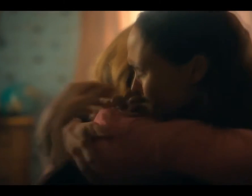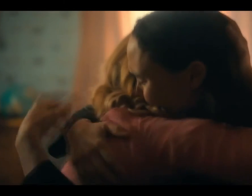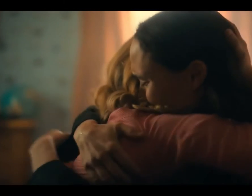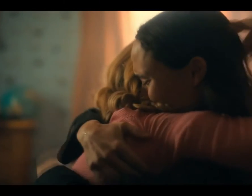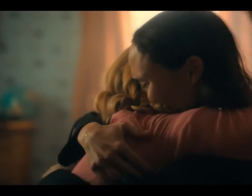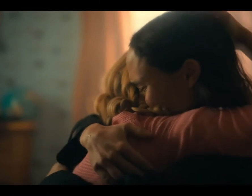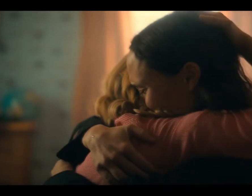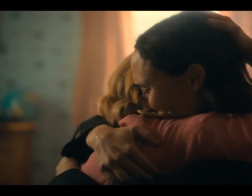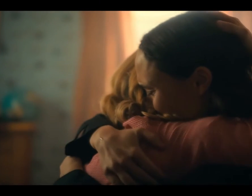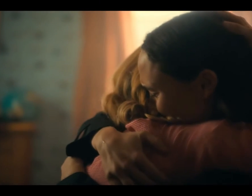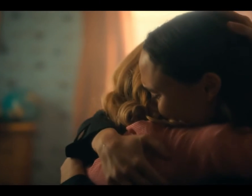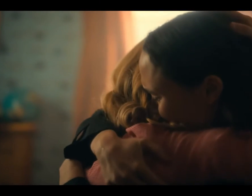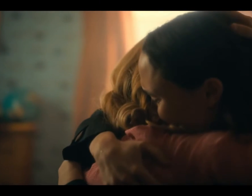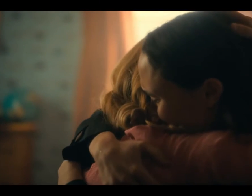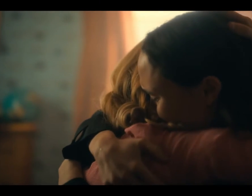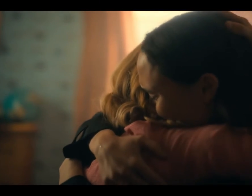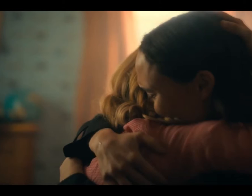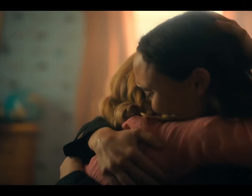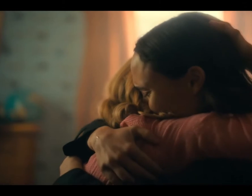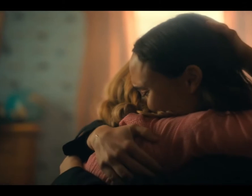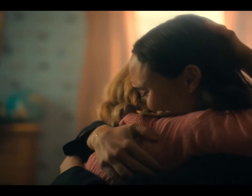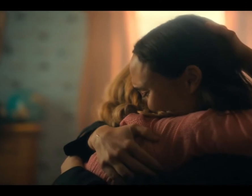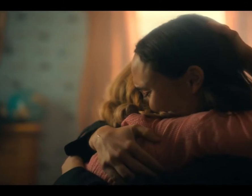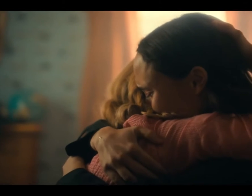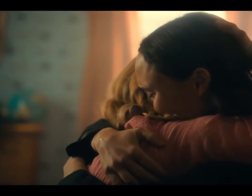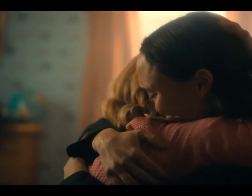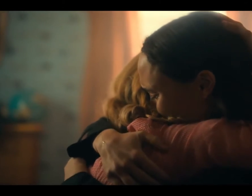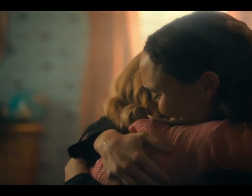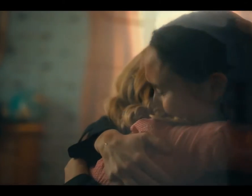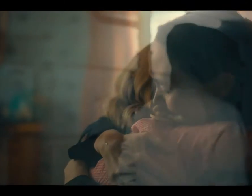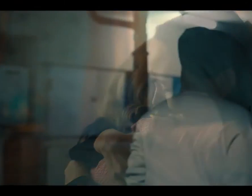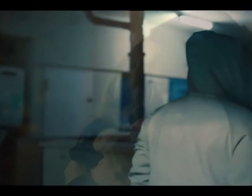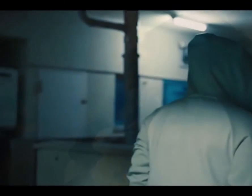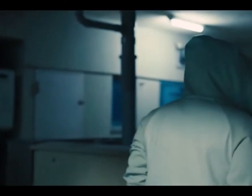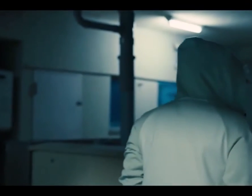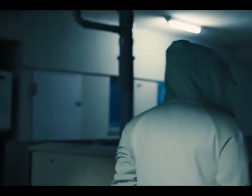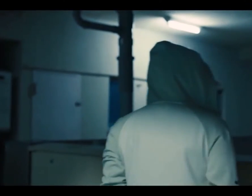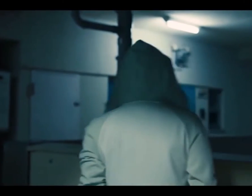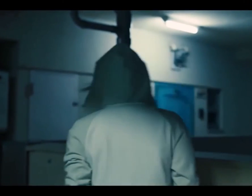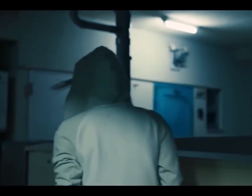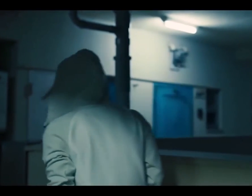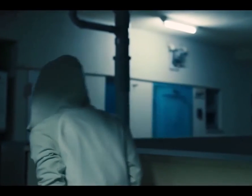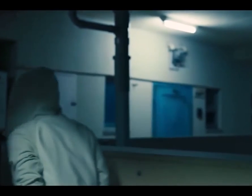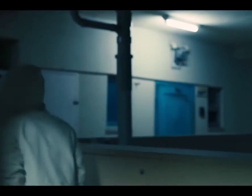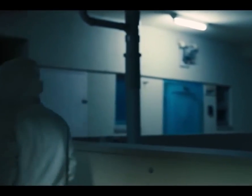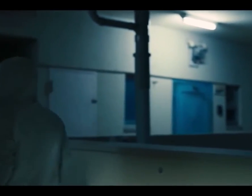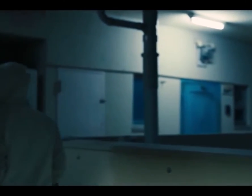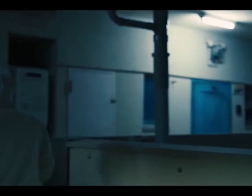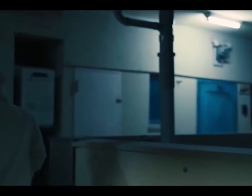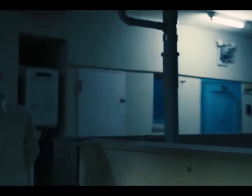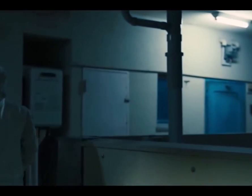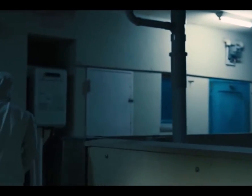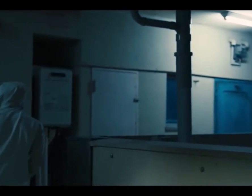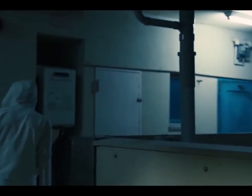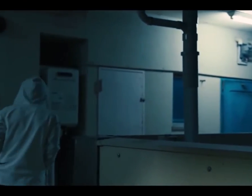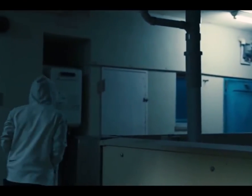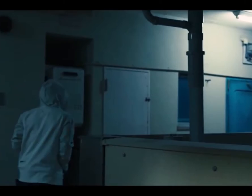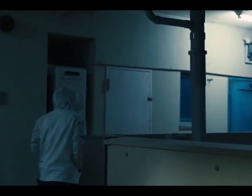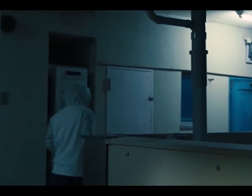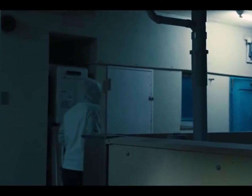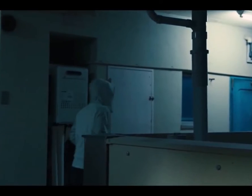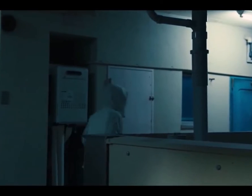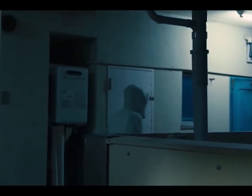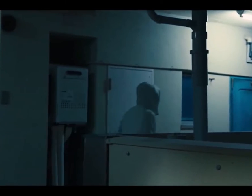loner.